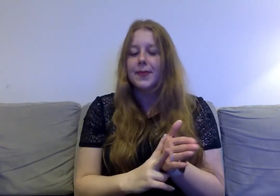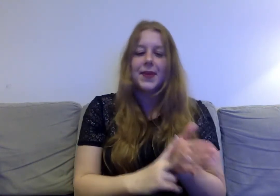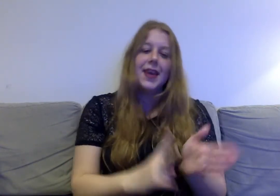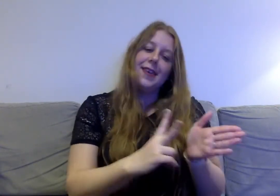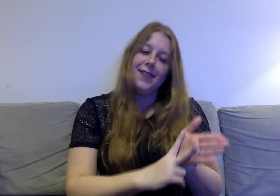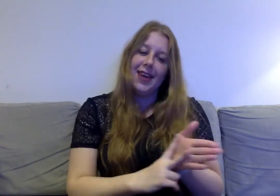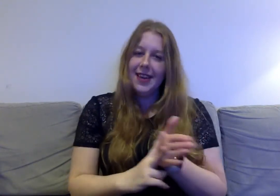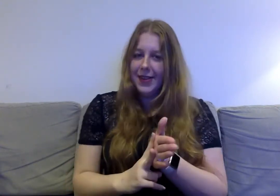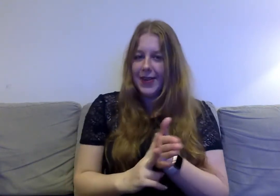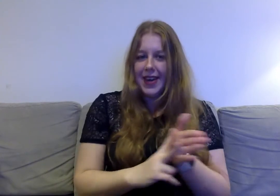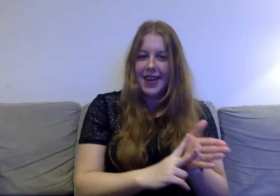Valerie